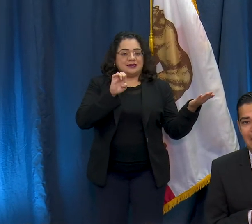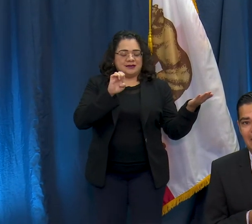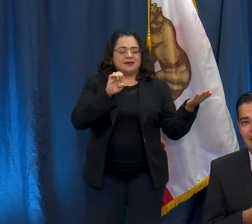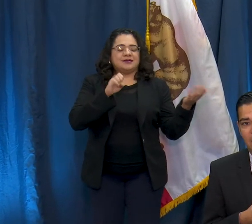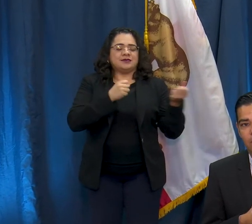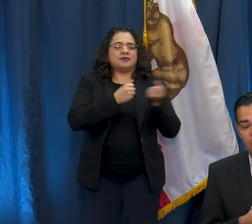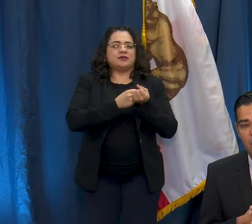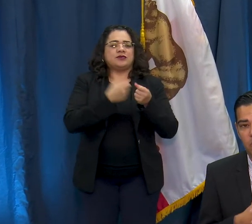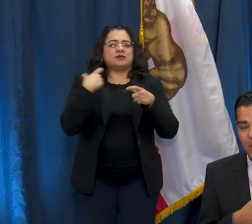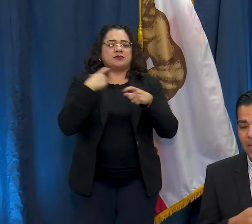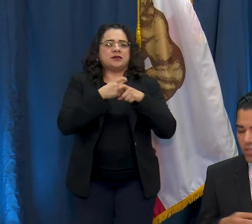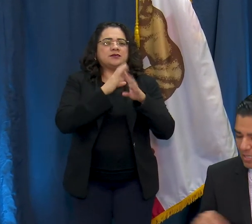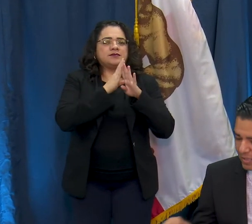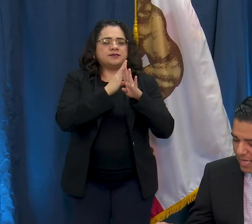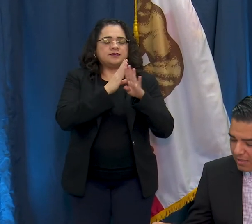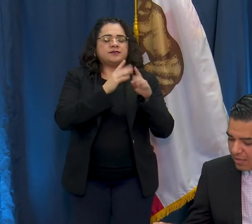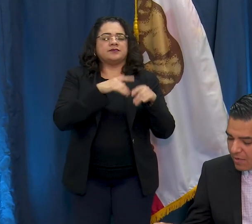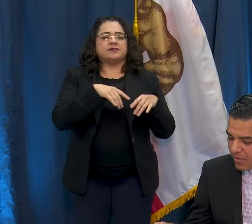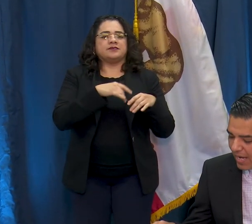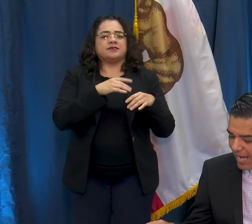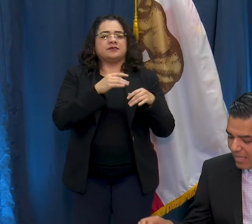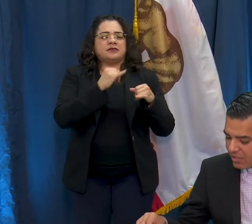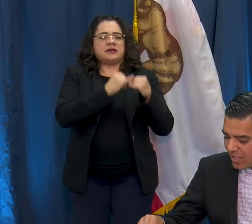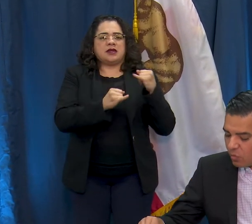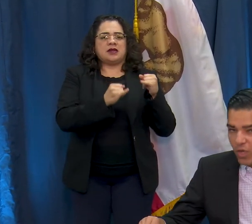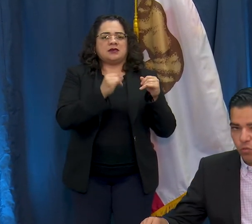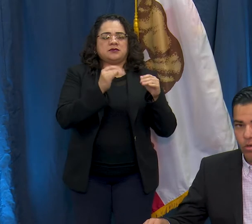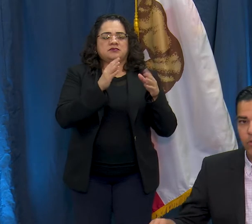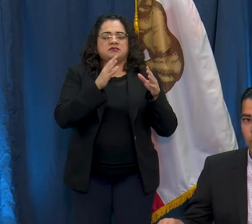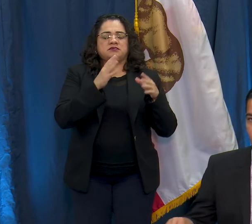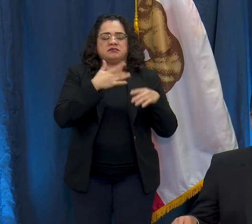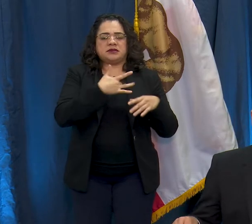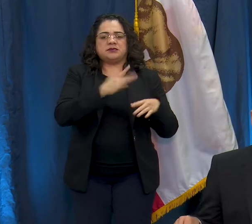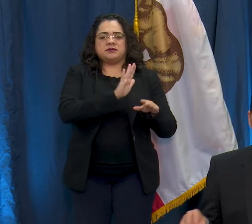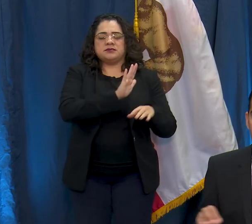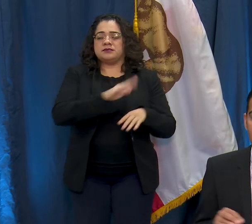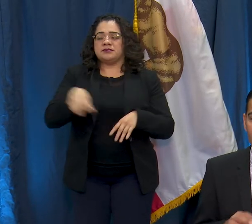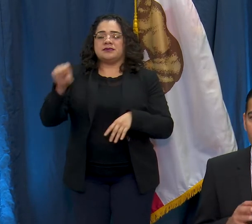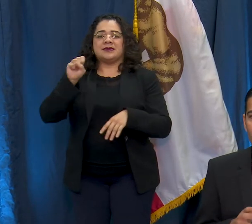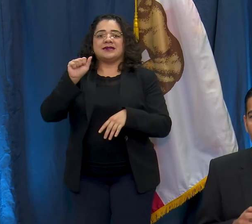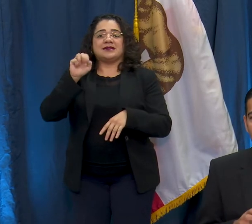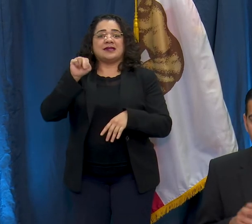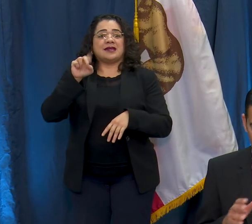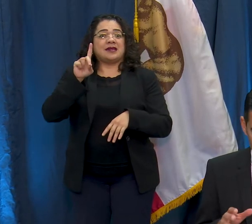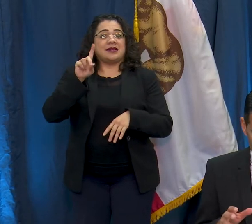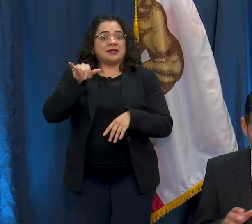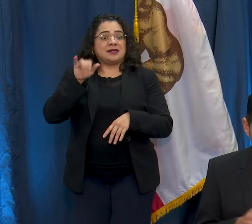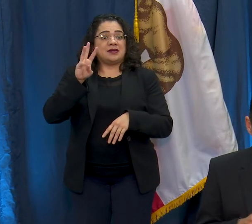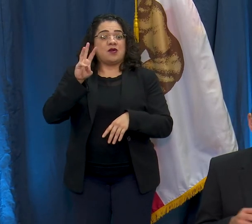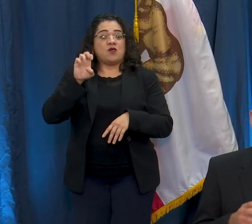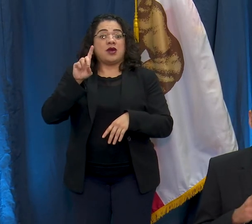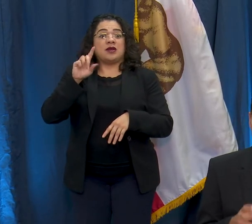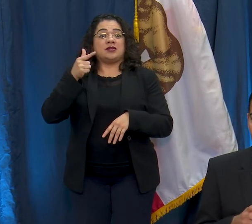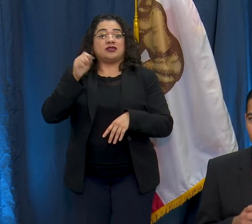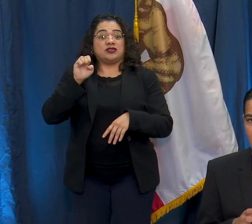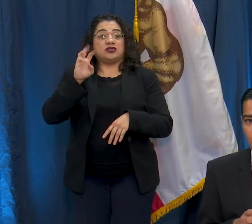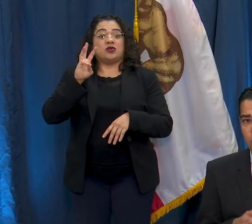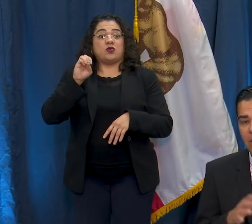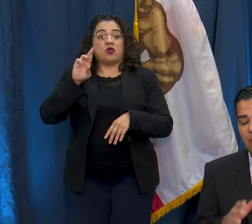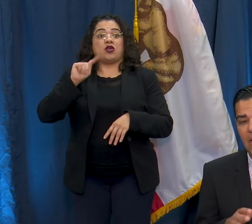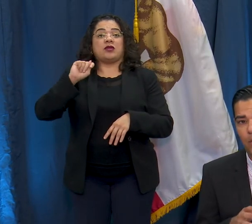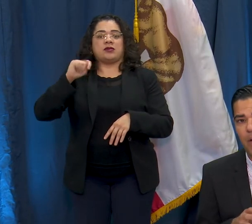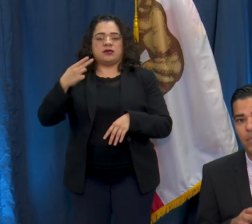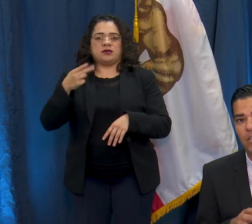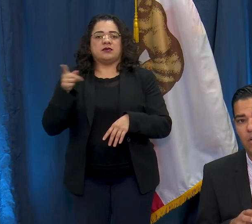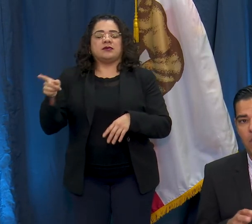in Spanish at the end and Sandy Wedgeworth who is our Health Department Emergency Management Director